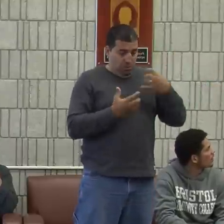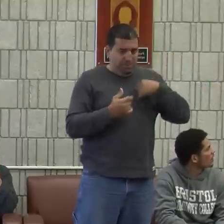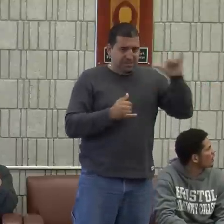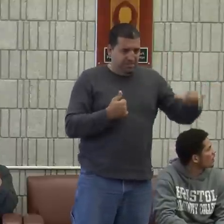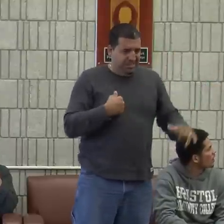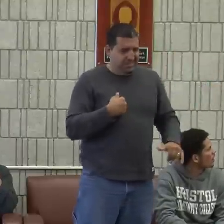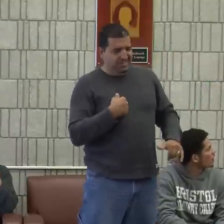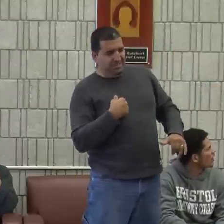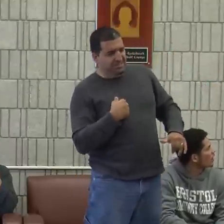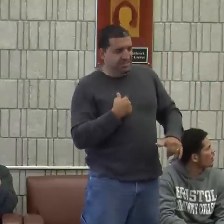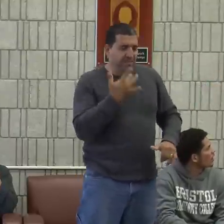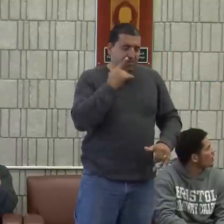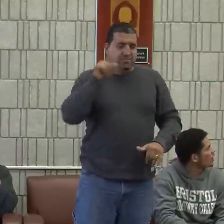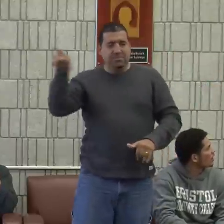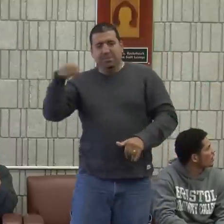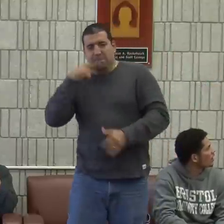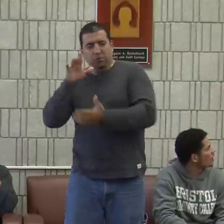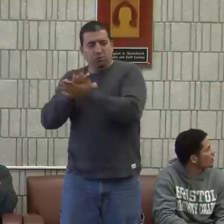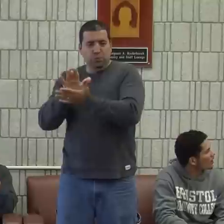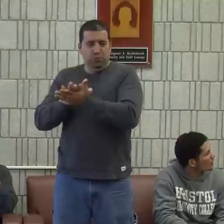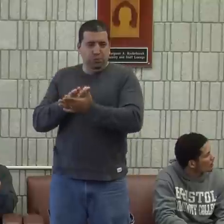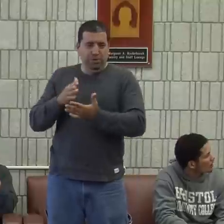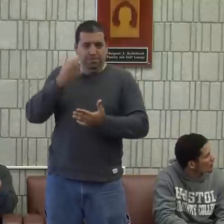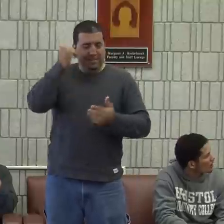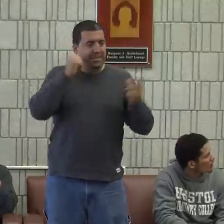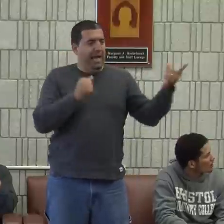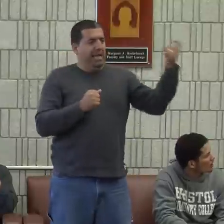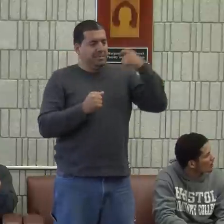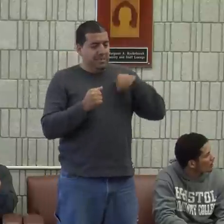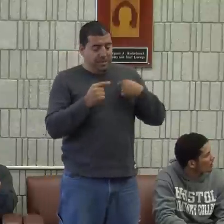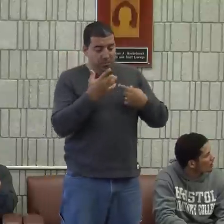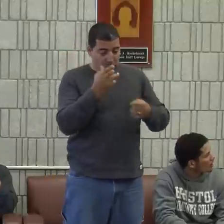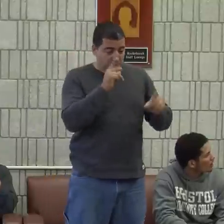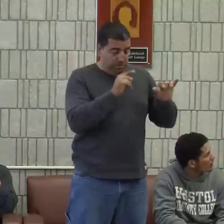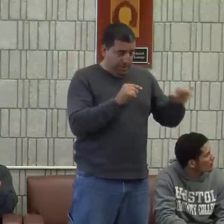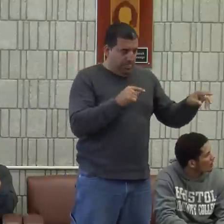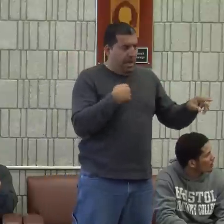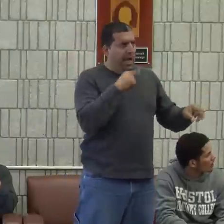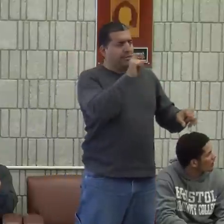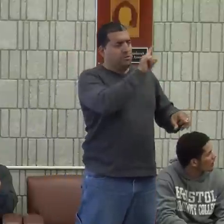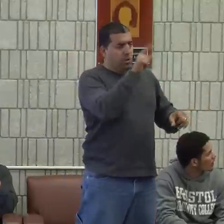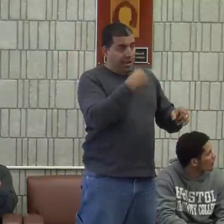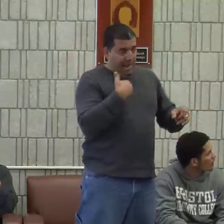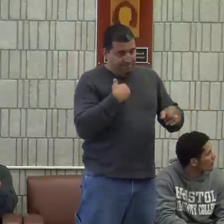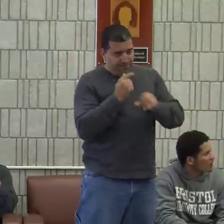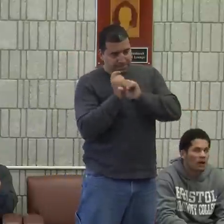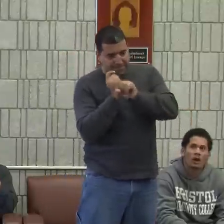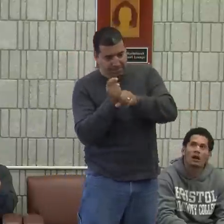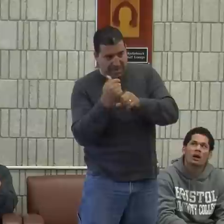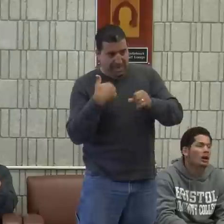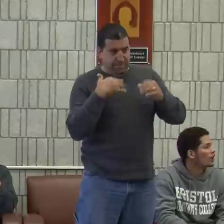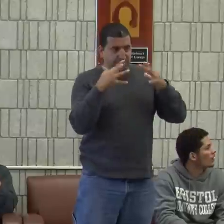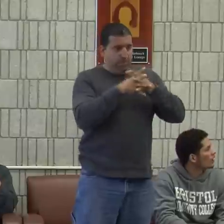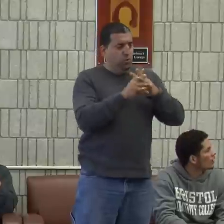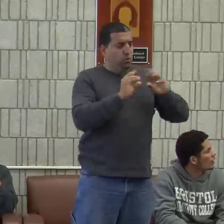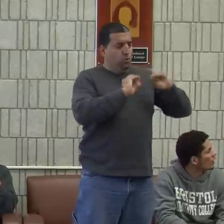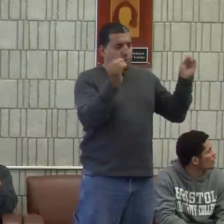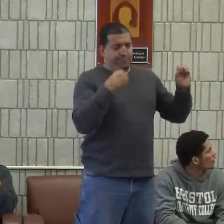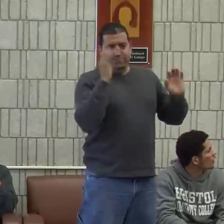decided to stay there. He said, do you want to go? I said, no, I'd rather be in public school. And my brother asked whether I wanted to stay, and I said, do they have baseball? Do they have